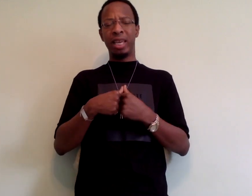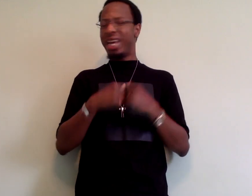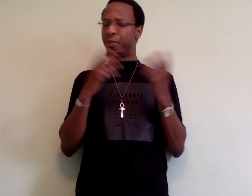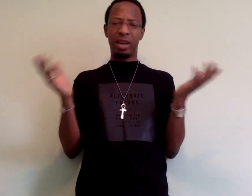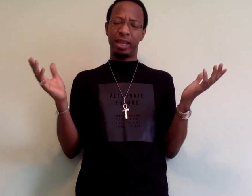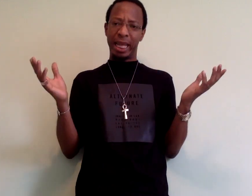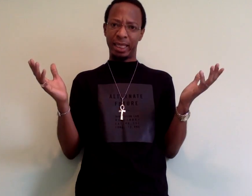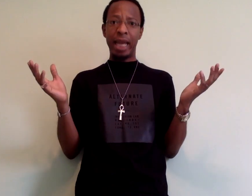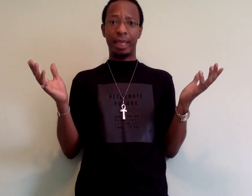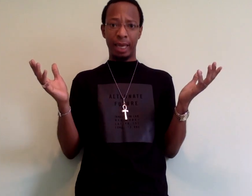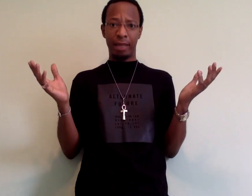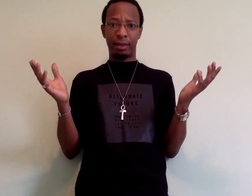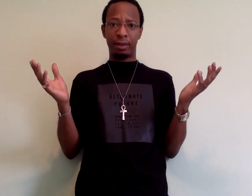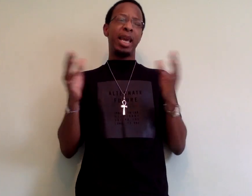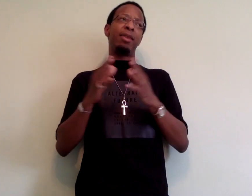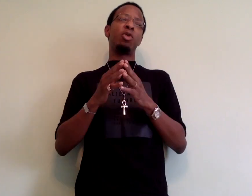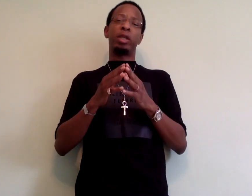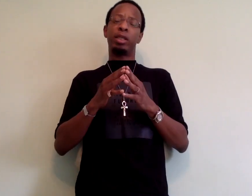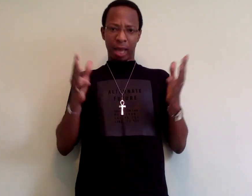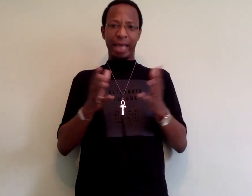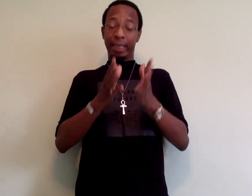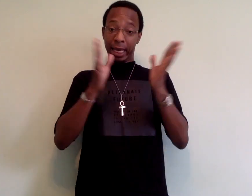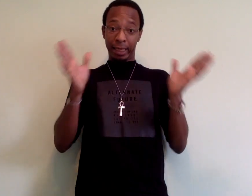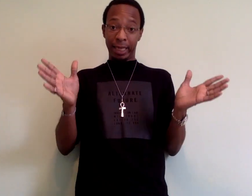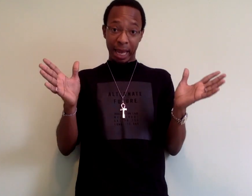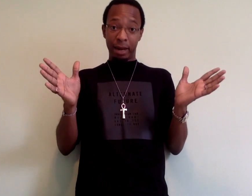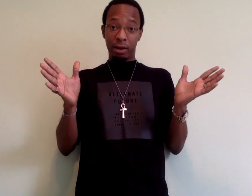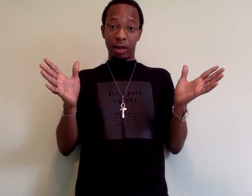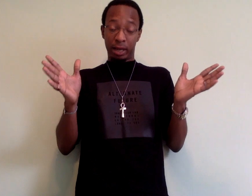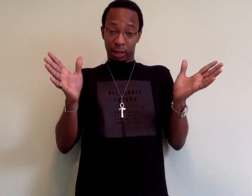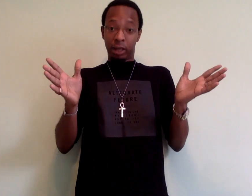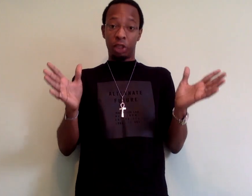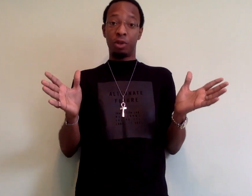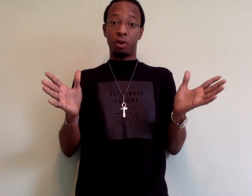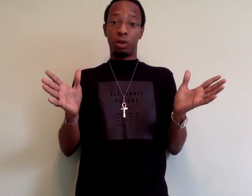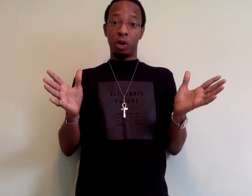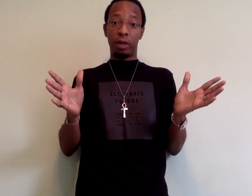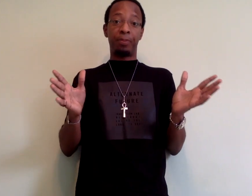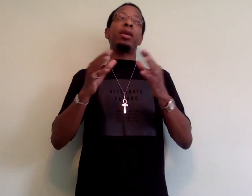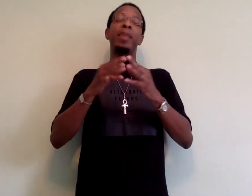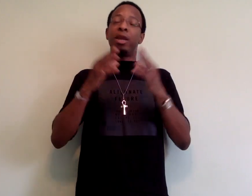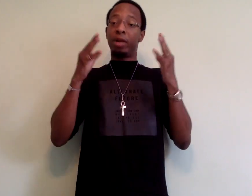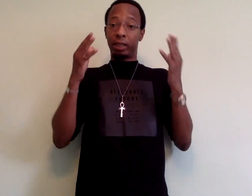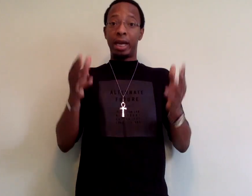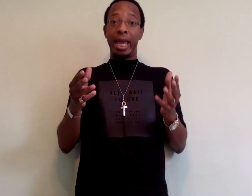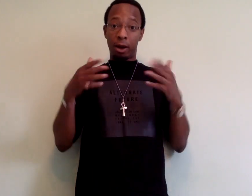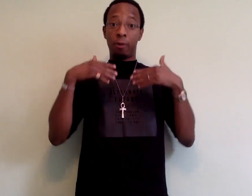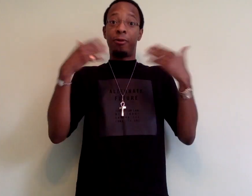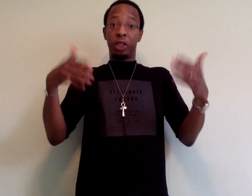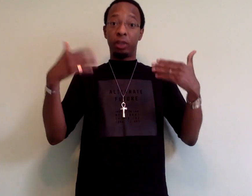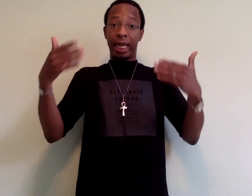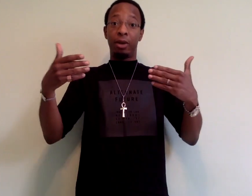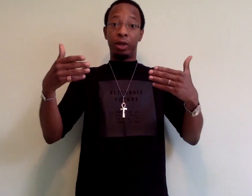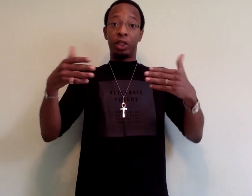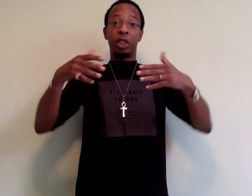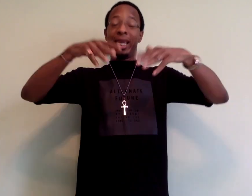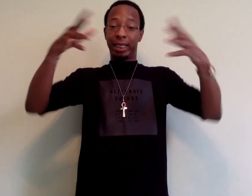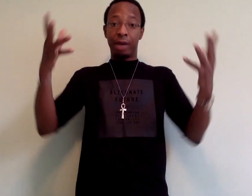and apparently that's not the case. And of course, as he conceded in discussion with Roland Martin, Mandarin is not an official language in South